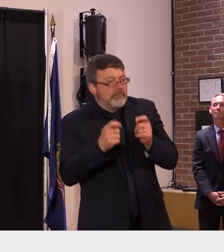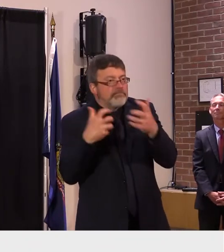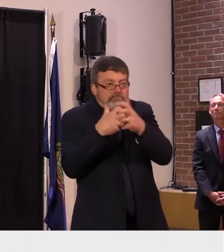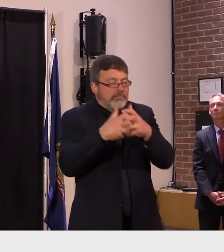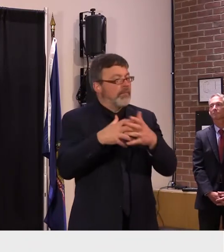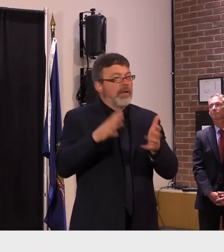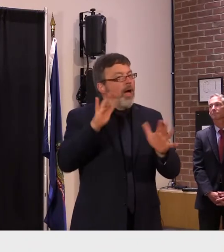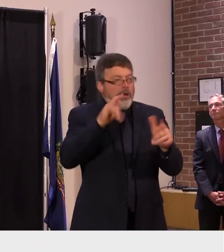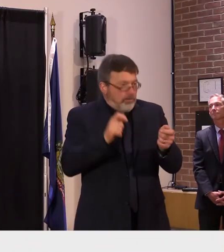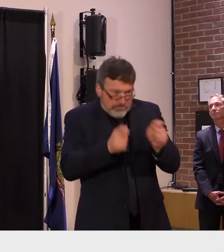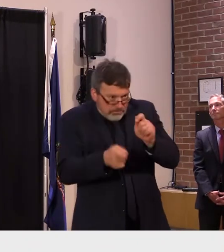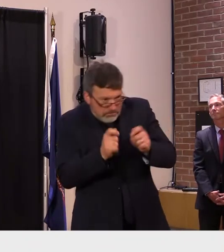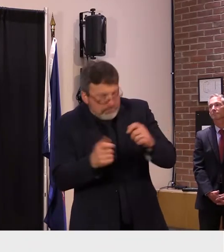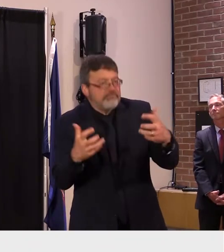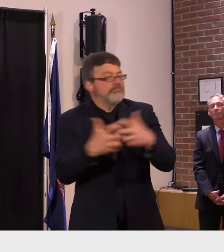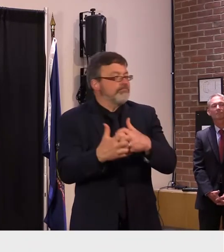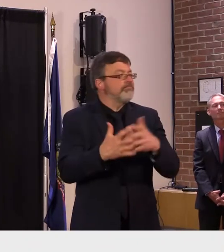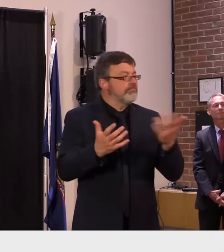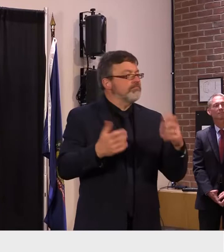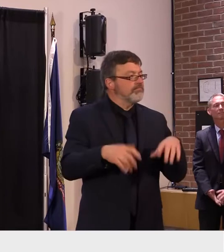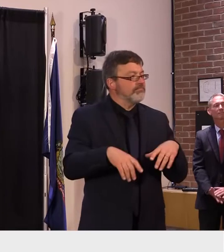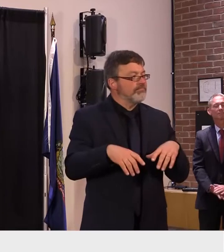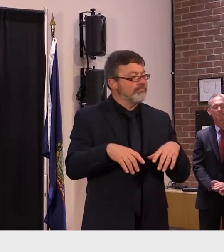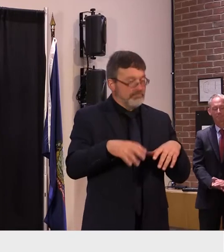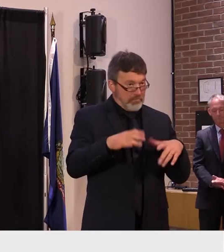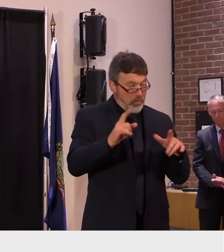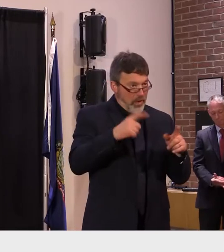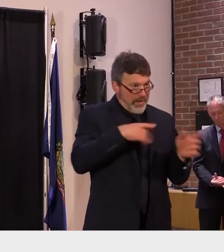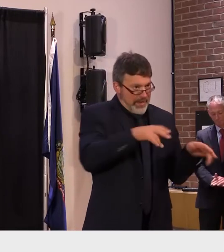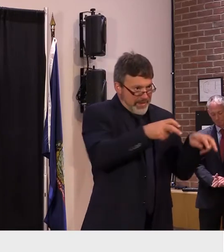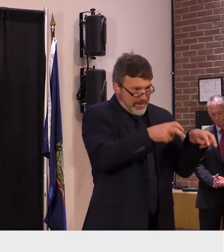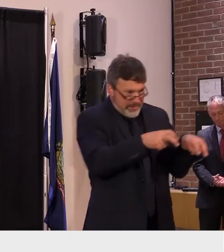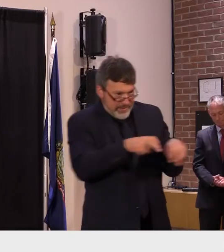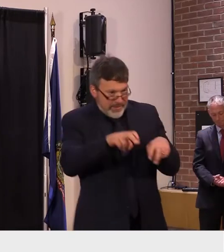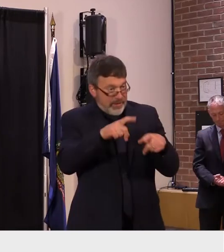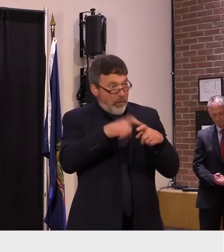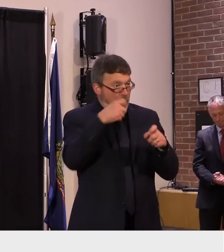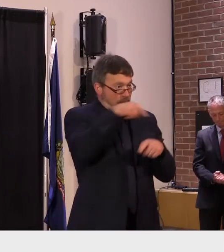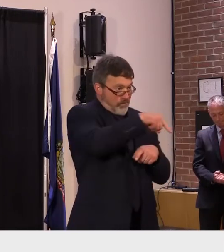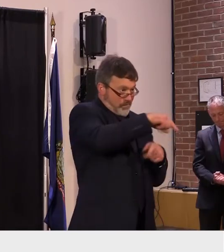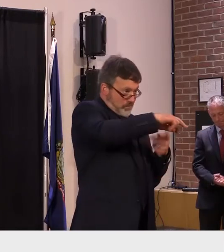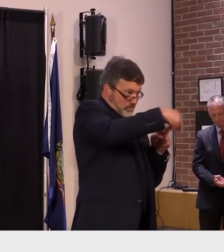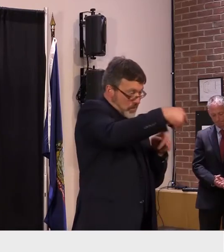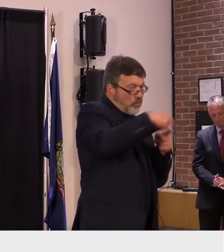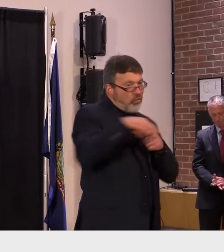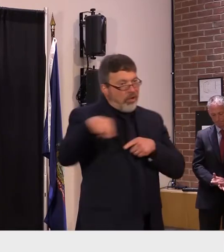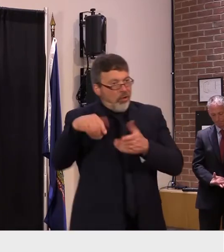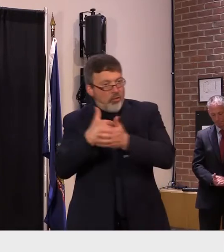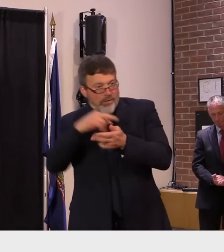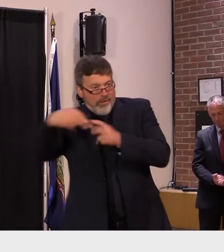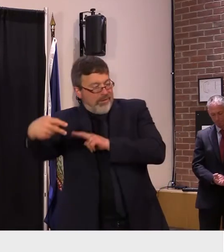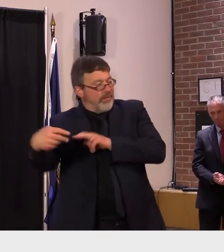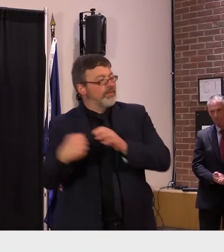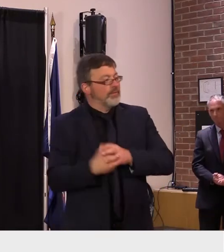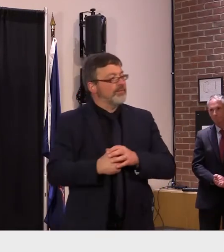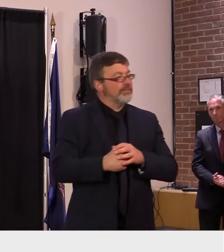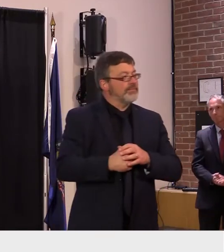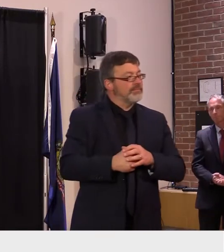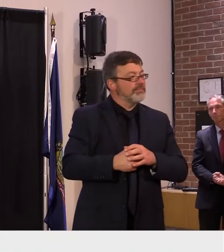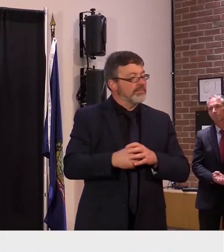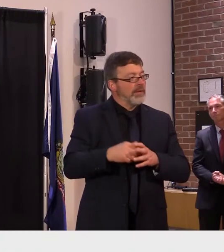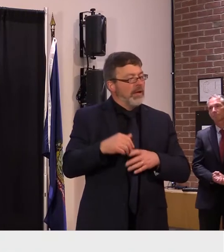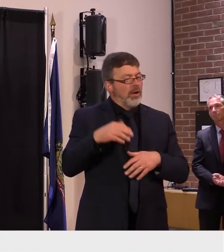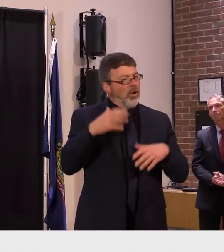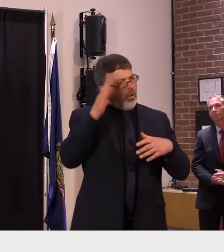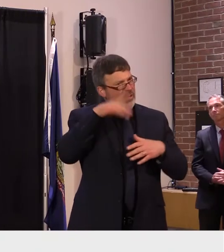creates transitions and transition times are the most uncomfortable for people it makes